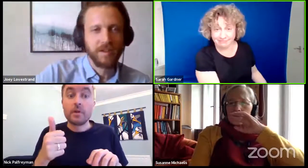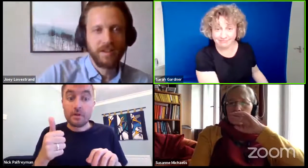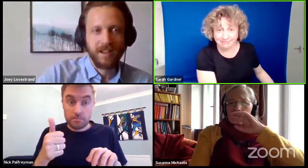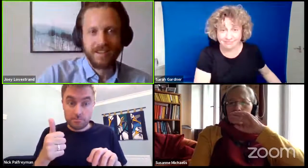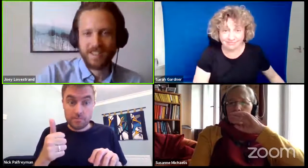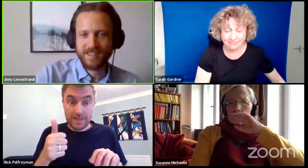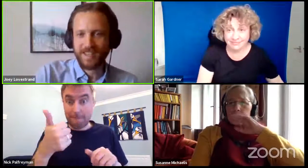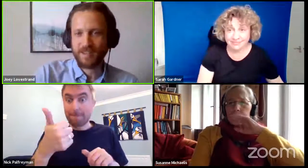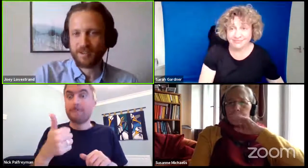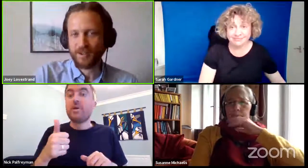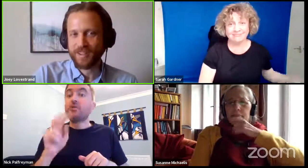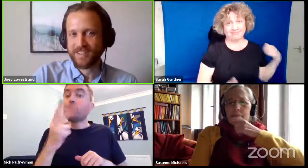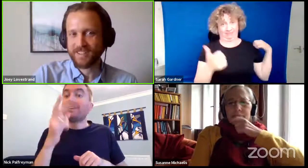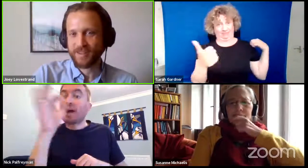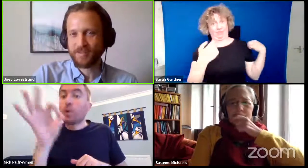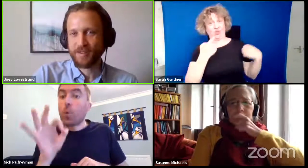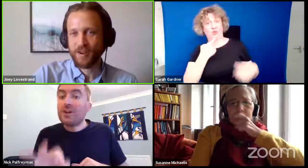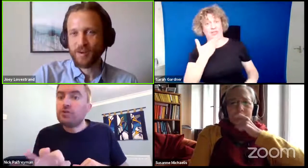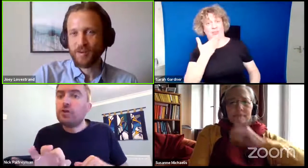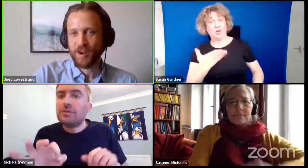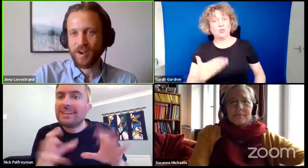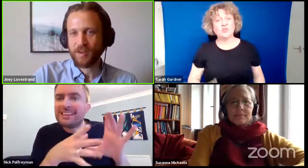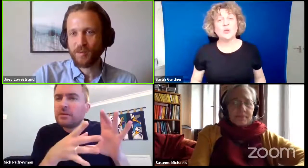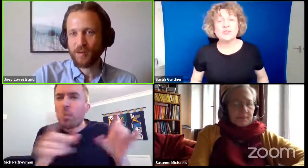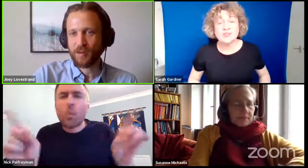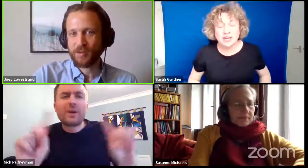Well, Lillian says, thank you. So I think that's good.